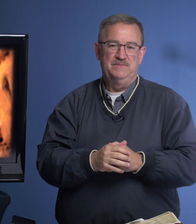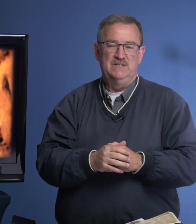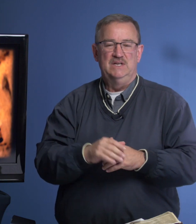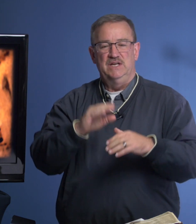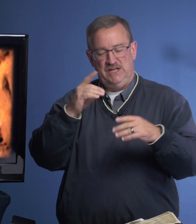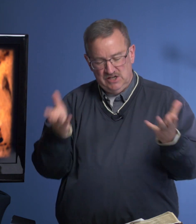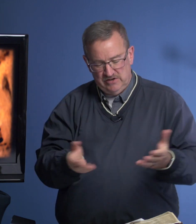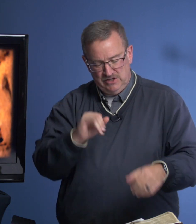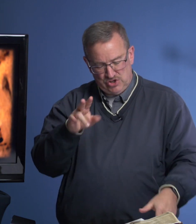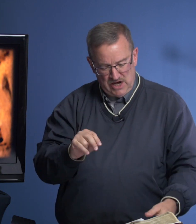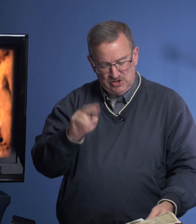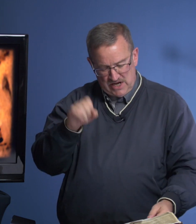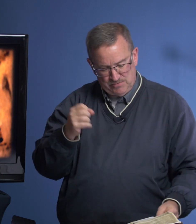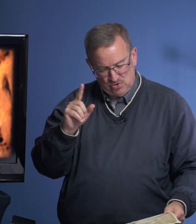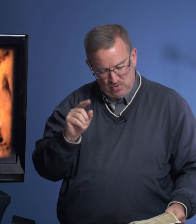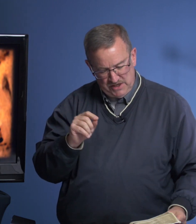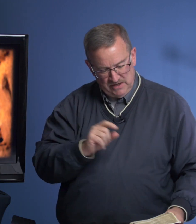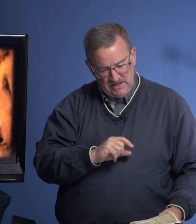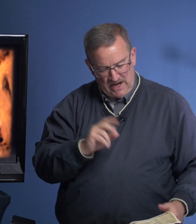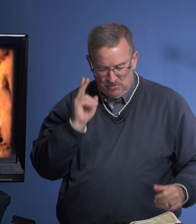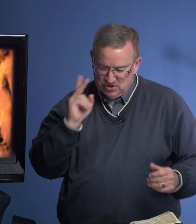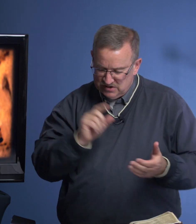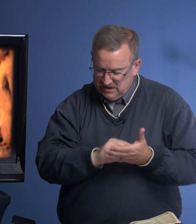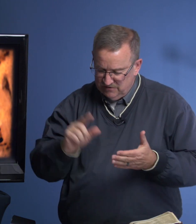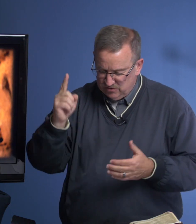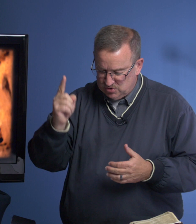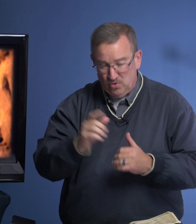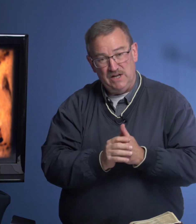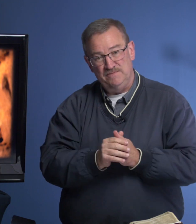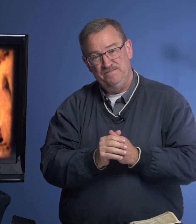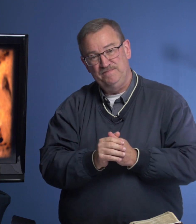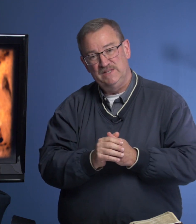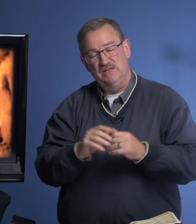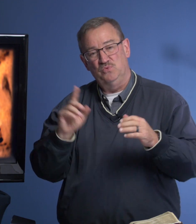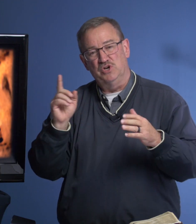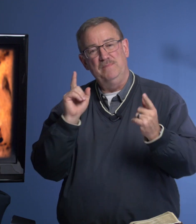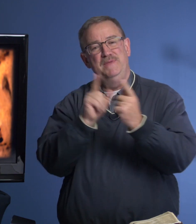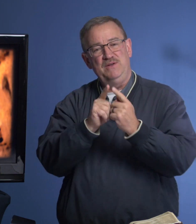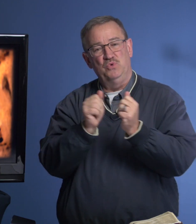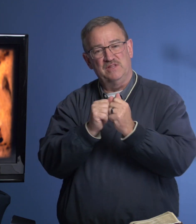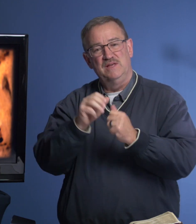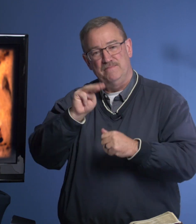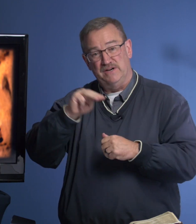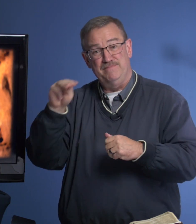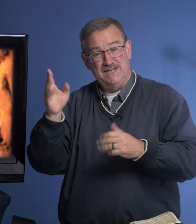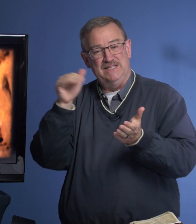here in John chapter 20, I want you to see in verse 1, we're going to meet with Mary Magdalene